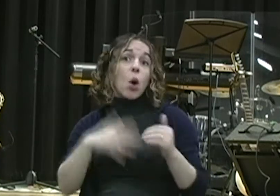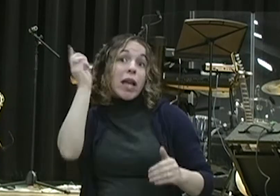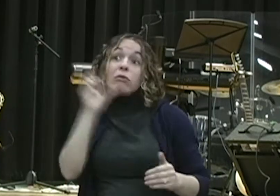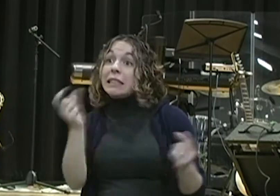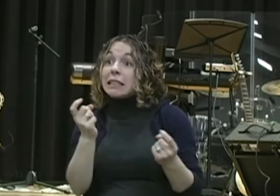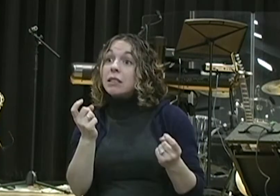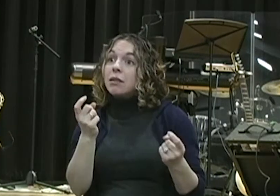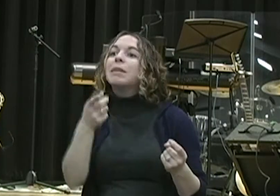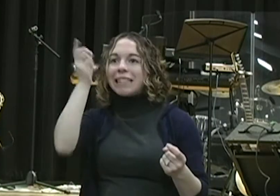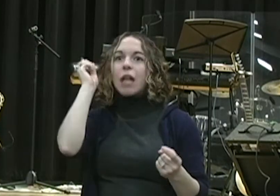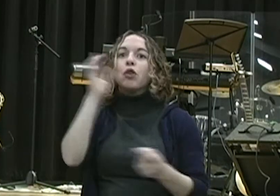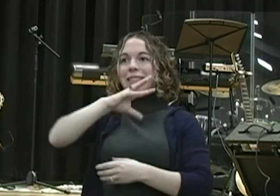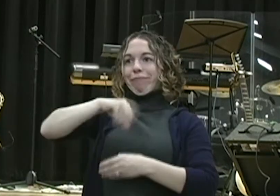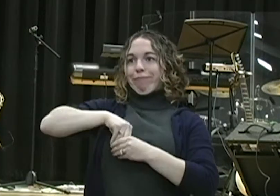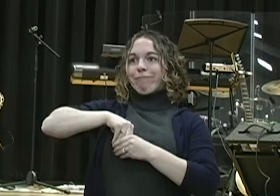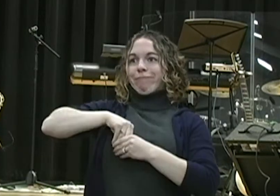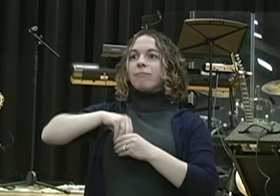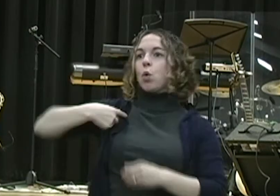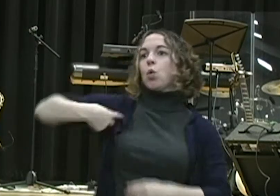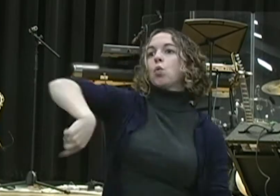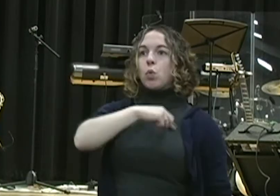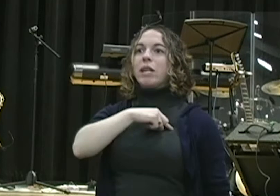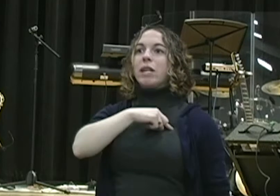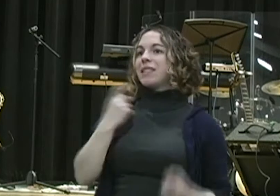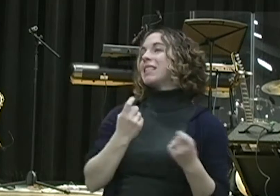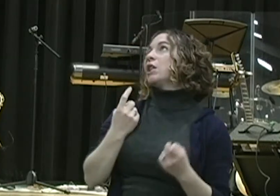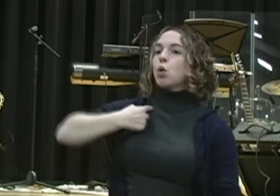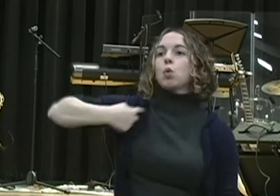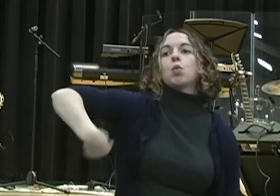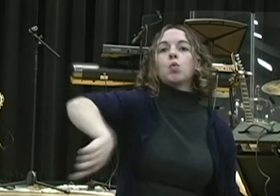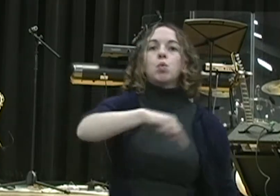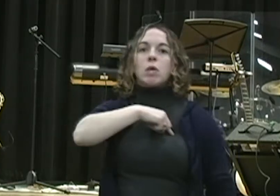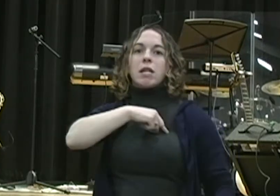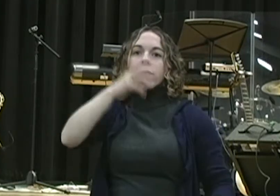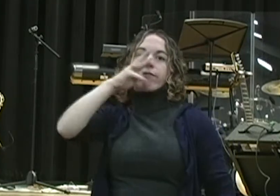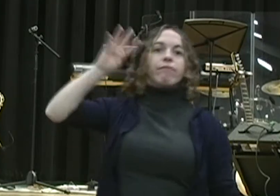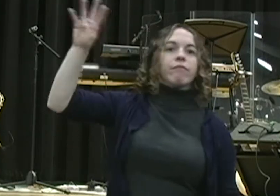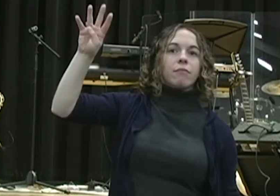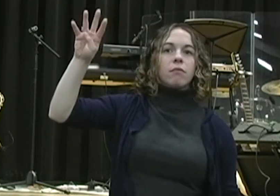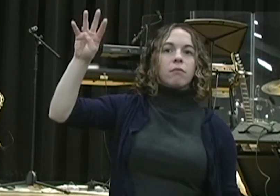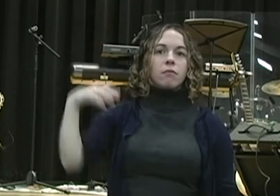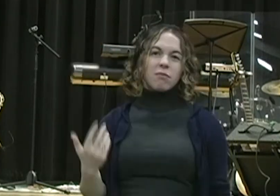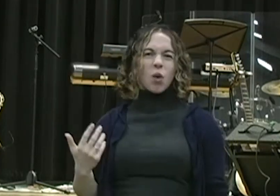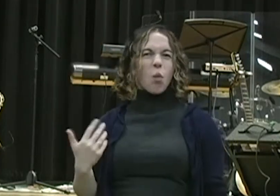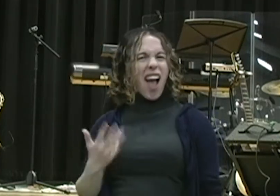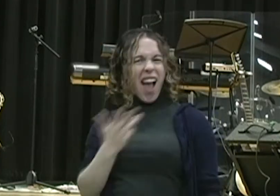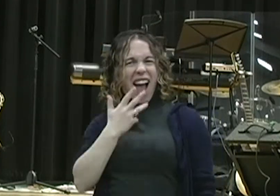done this. I'm part of this nation. If they've done it, I've done it. Does anybody understand that? How many people know if your children hurt, you